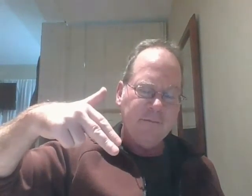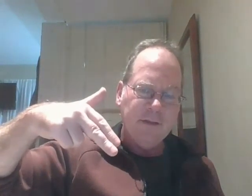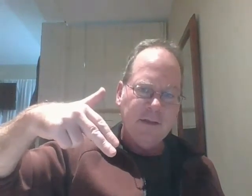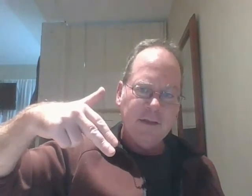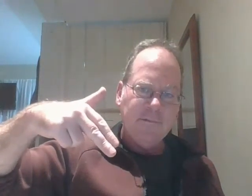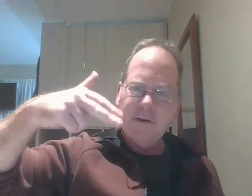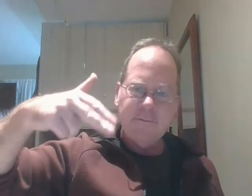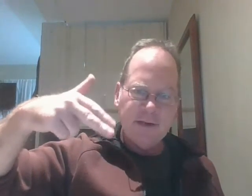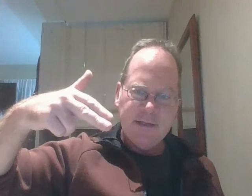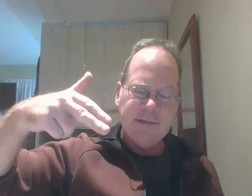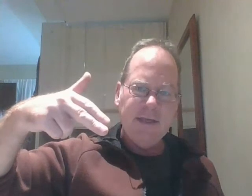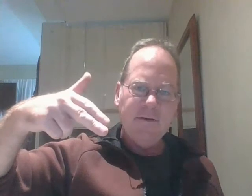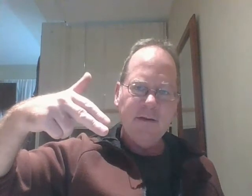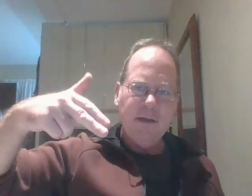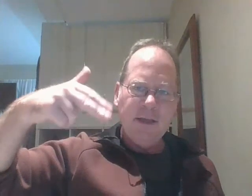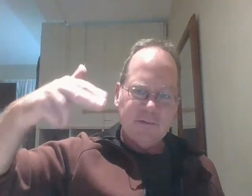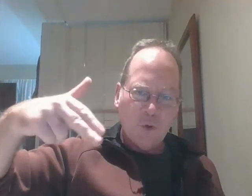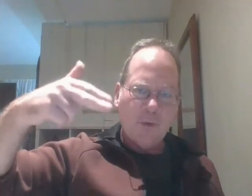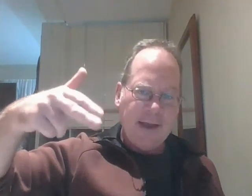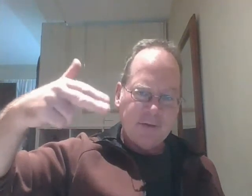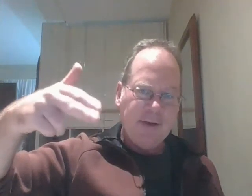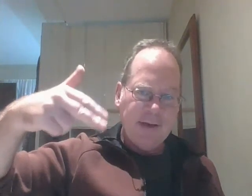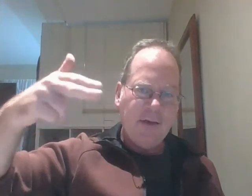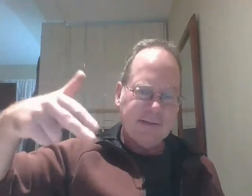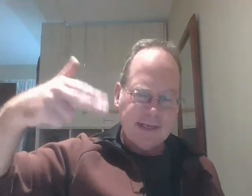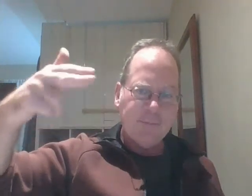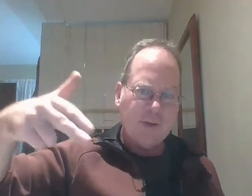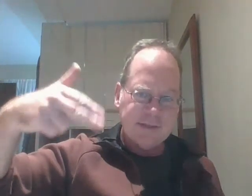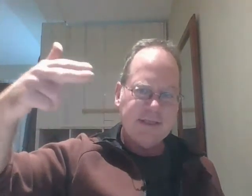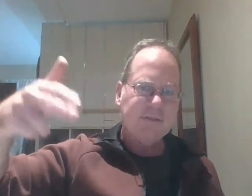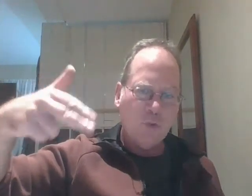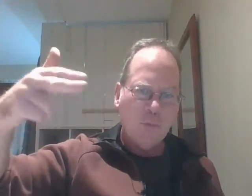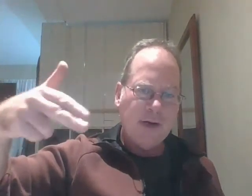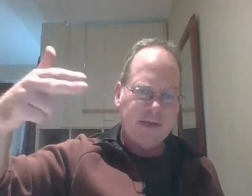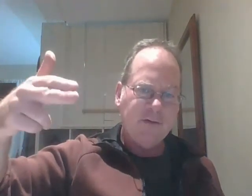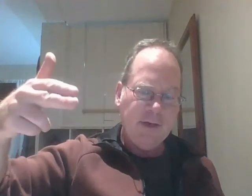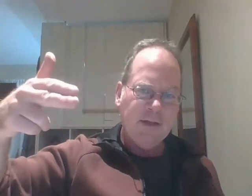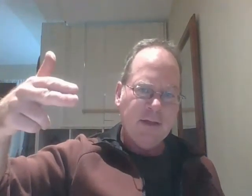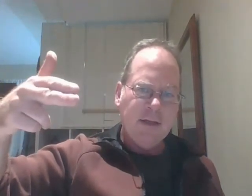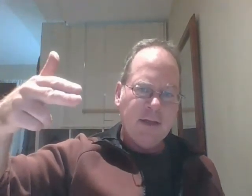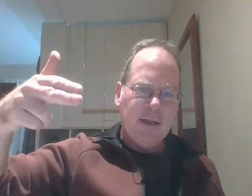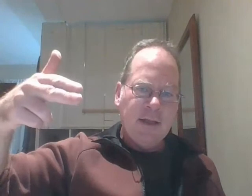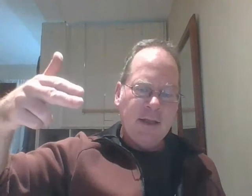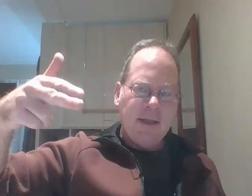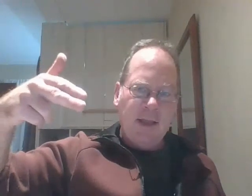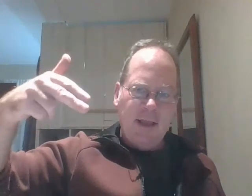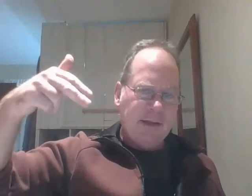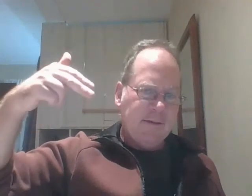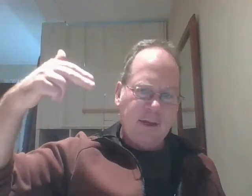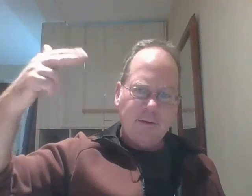very very easily and it's more and more accurate now as time progresses it gets more and more accurate and i don't know